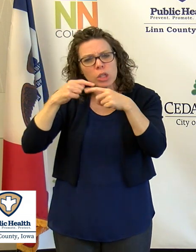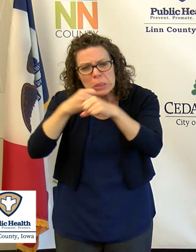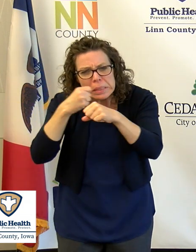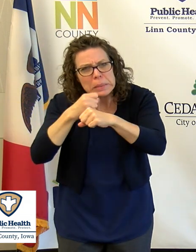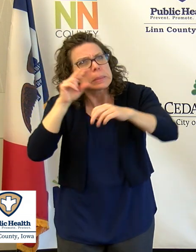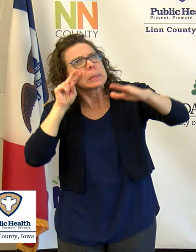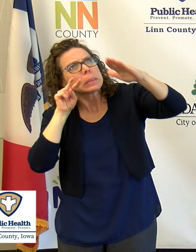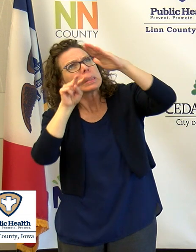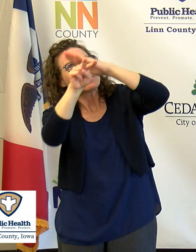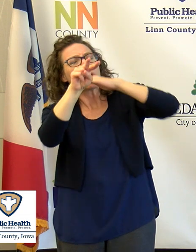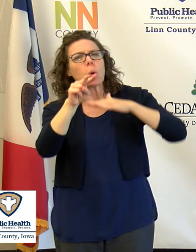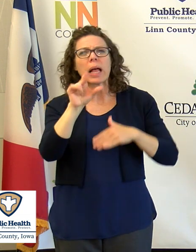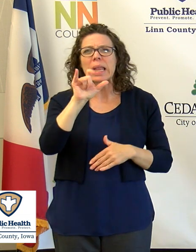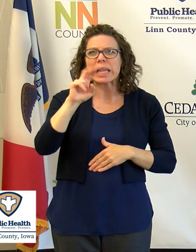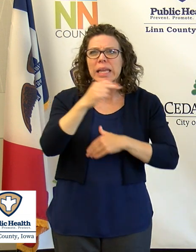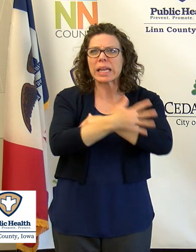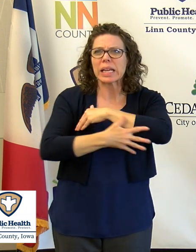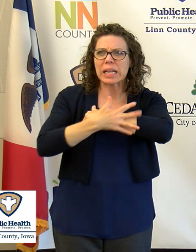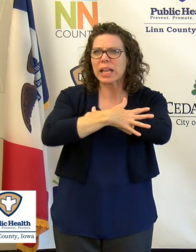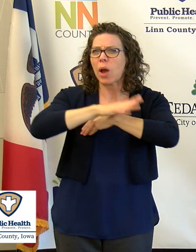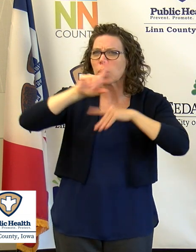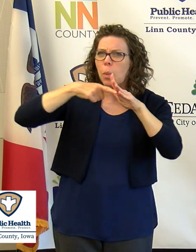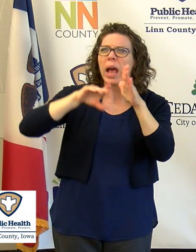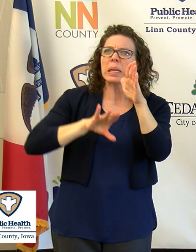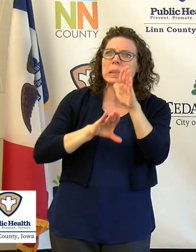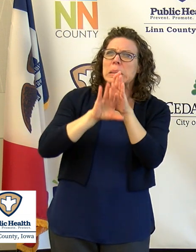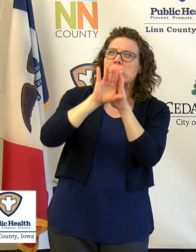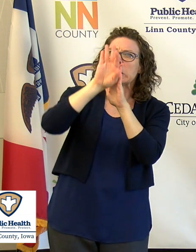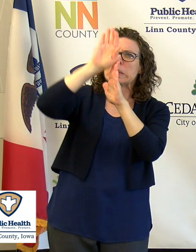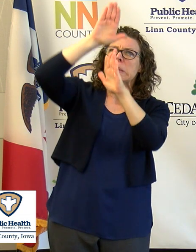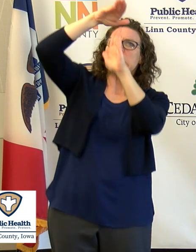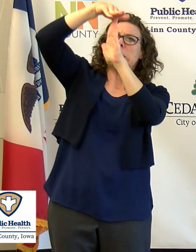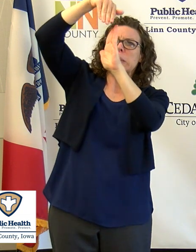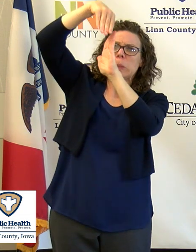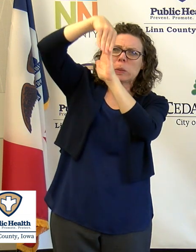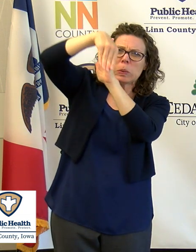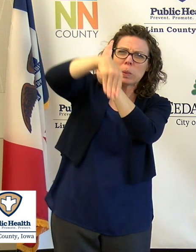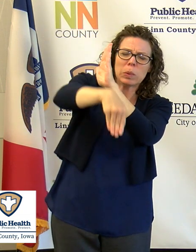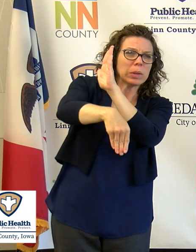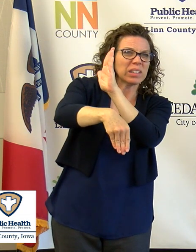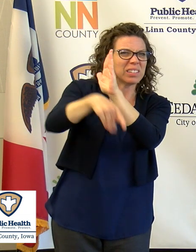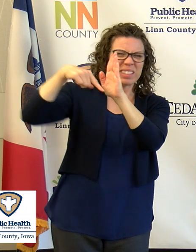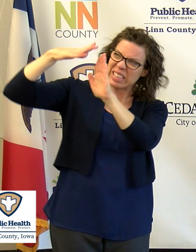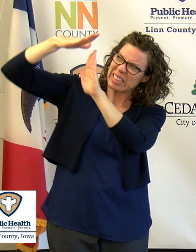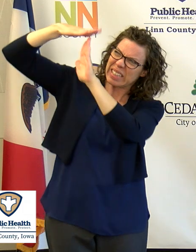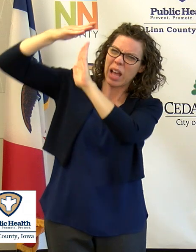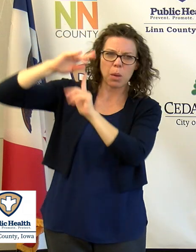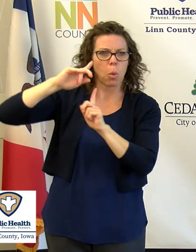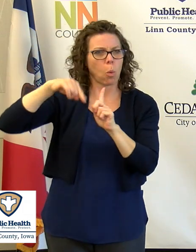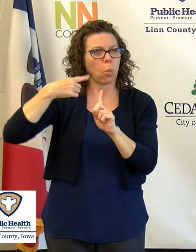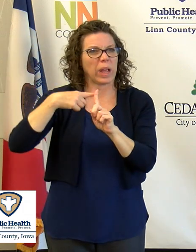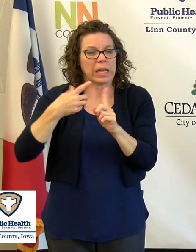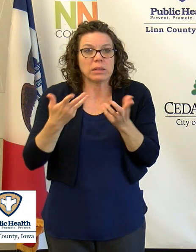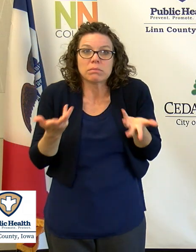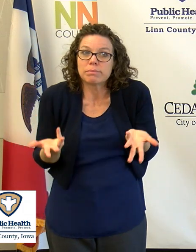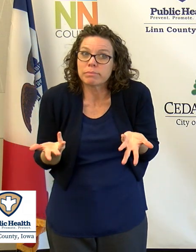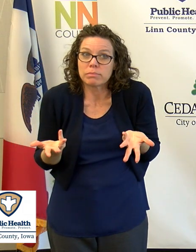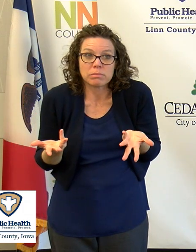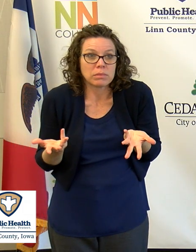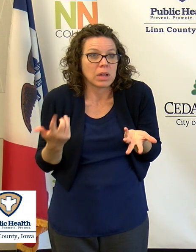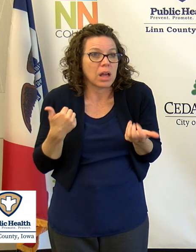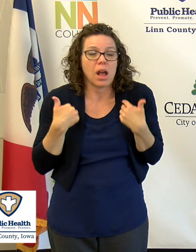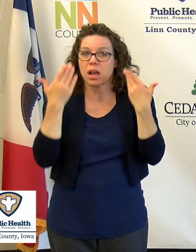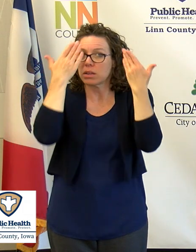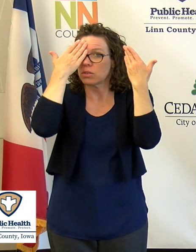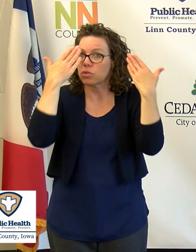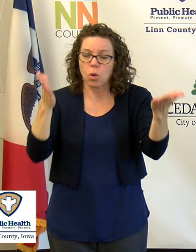when the peak will occur, I cannot tell you with any confidence when that peak will